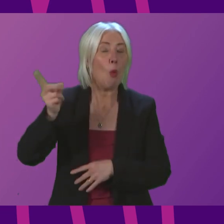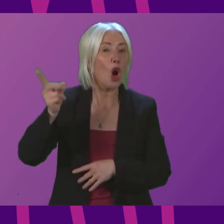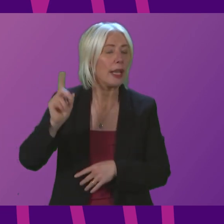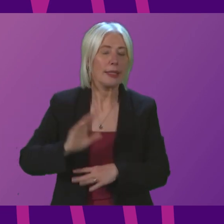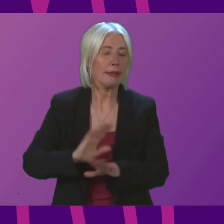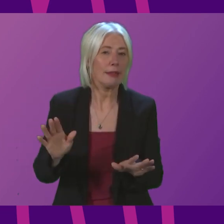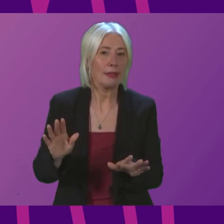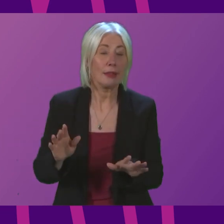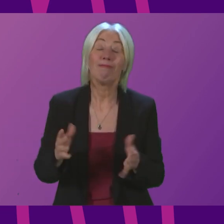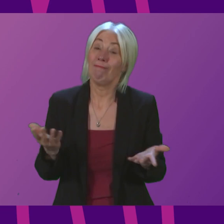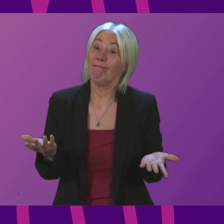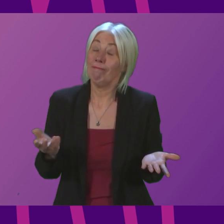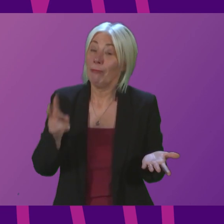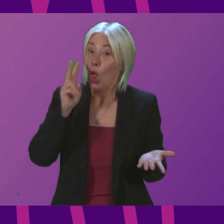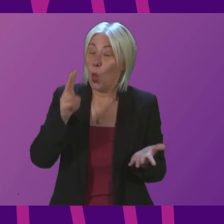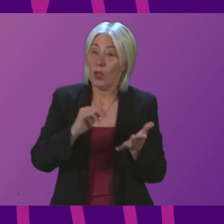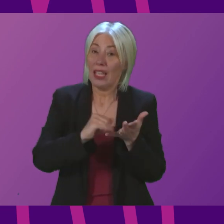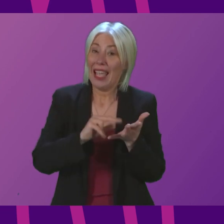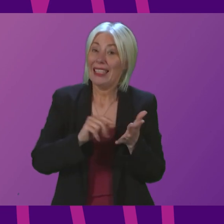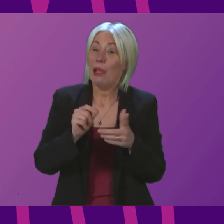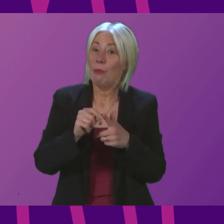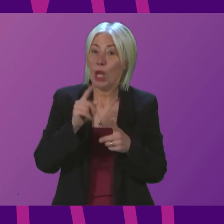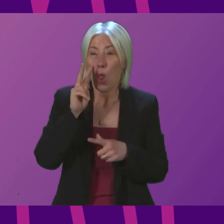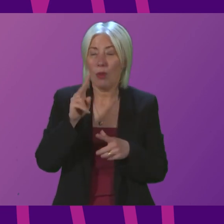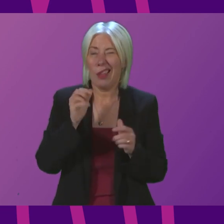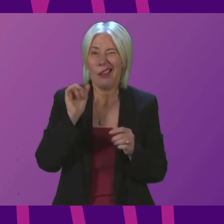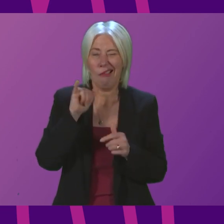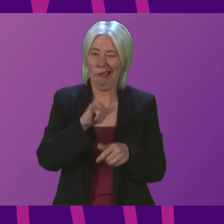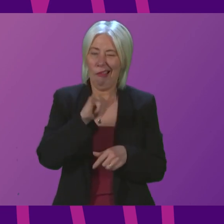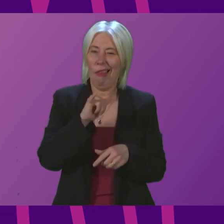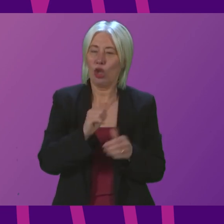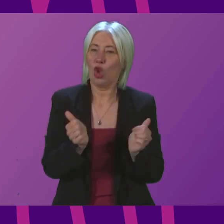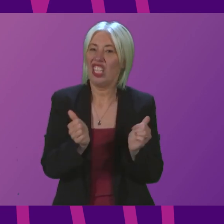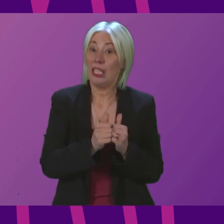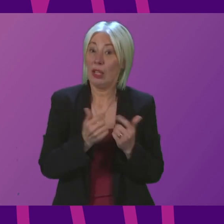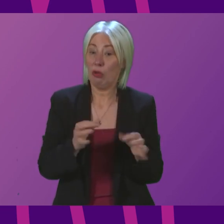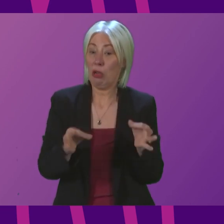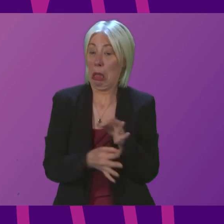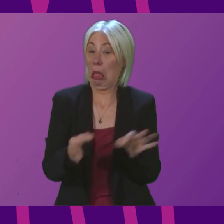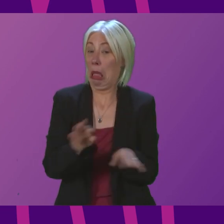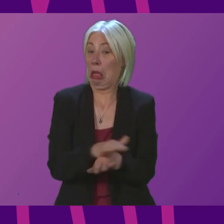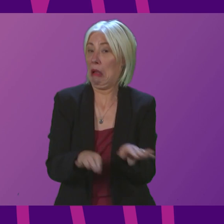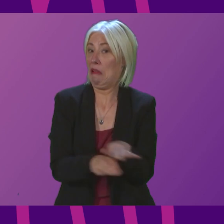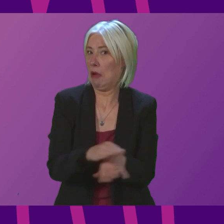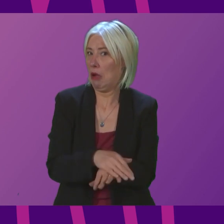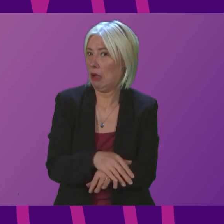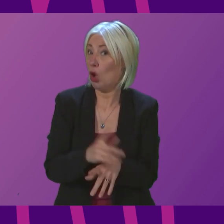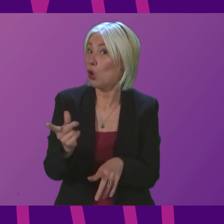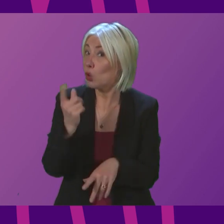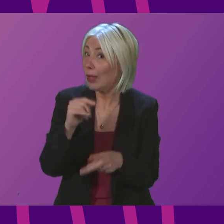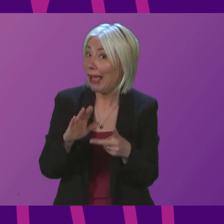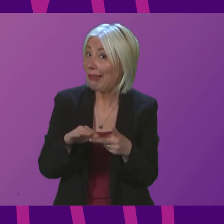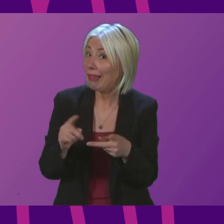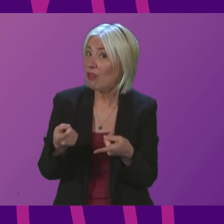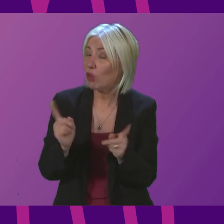It looks an awful lot like the SNP made a dodgy deal, and now they're trying to cover it up. So can the Deputy First Minister...